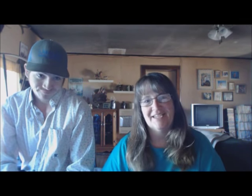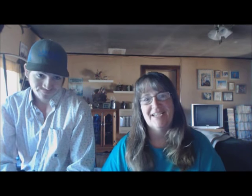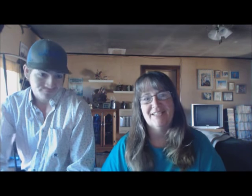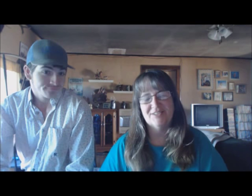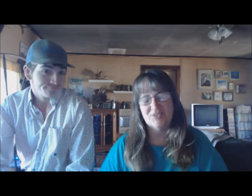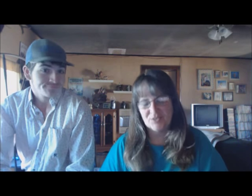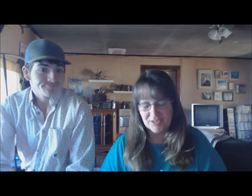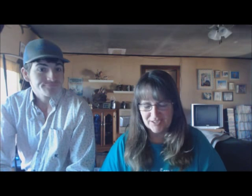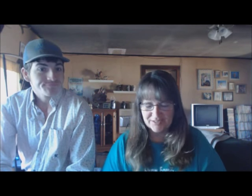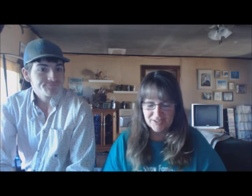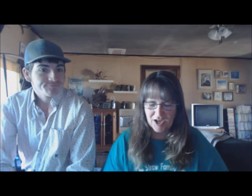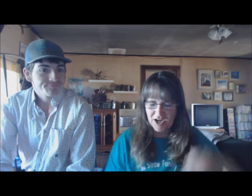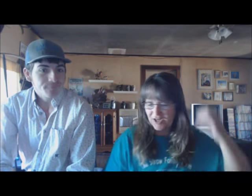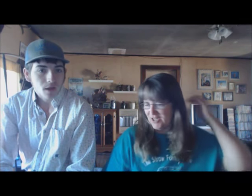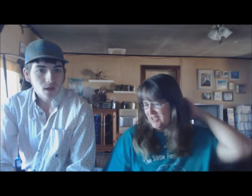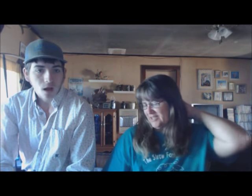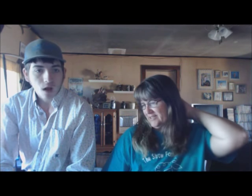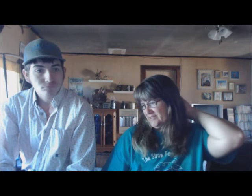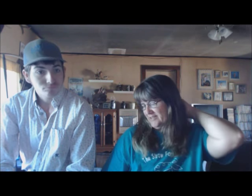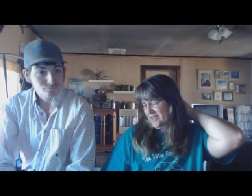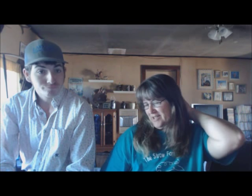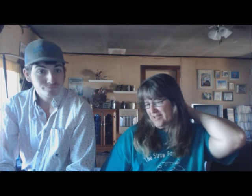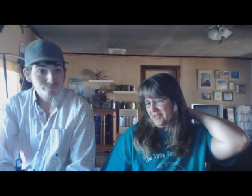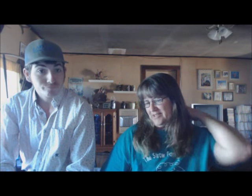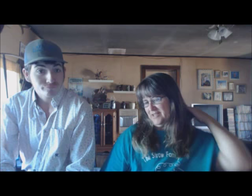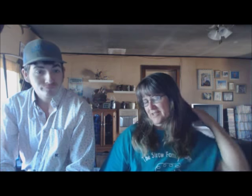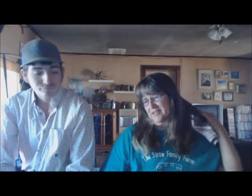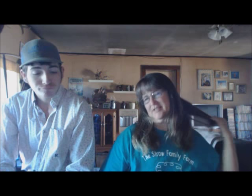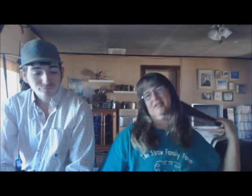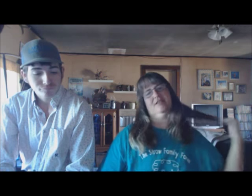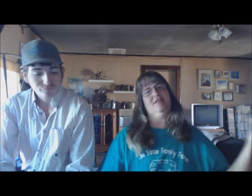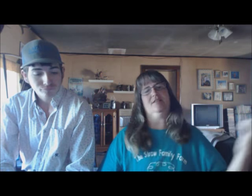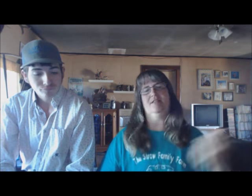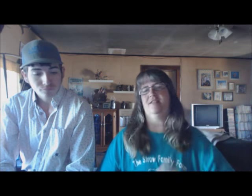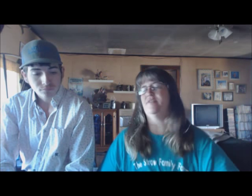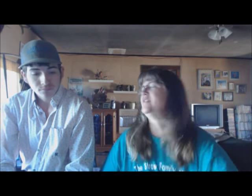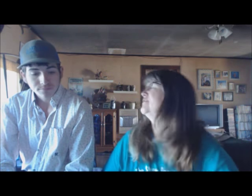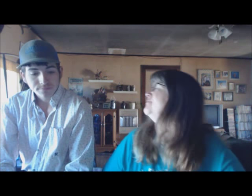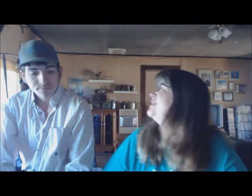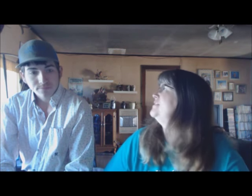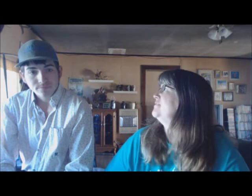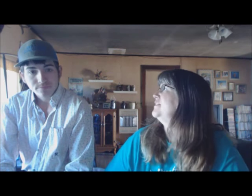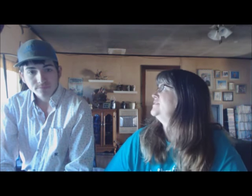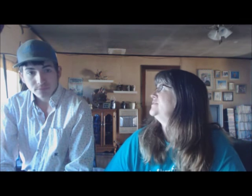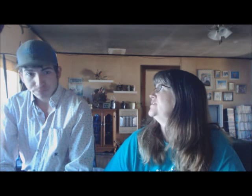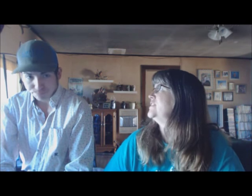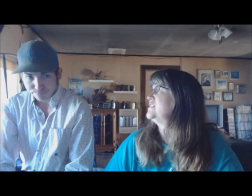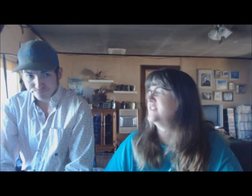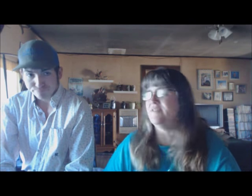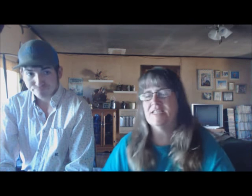He's a jork. Alright. This is the 7th of May, right? Yep. 2017.